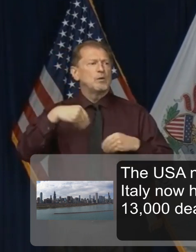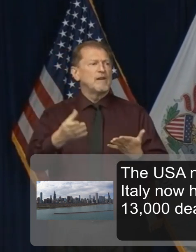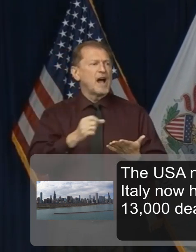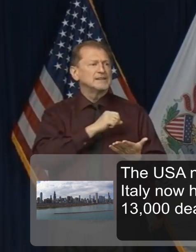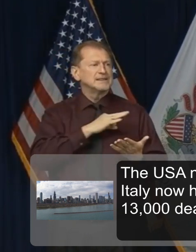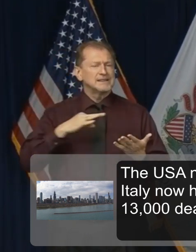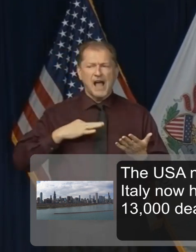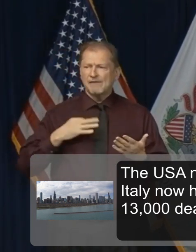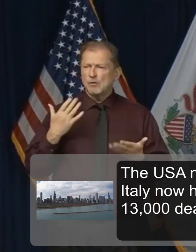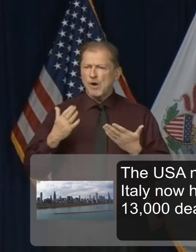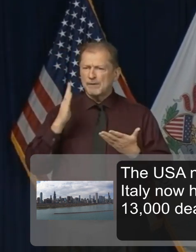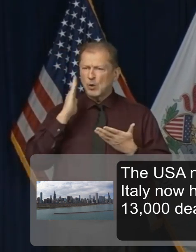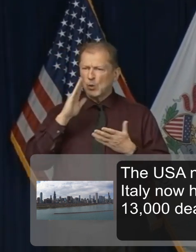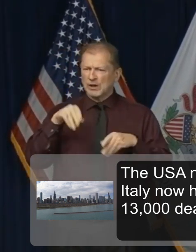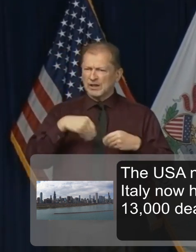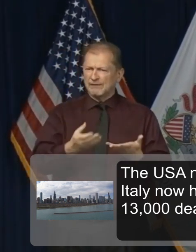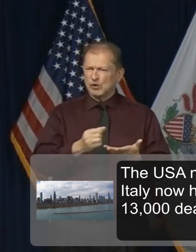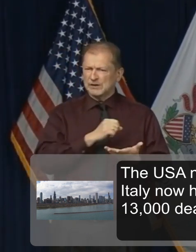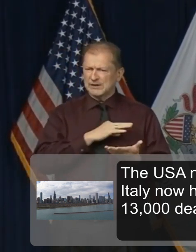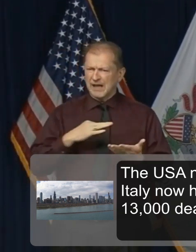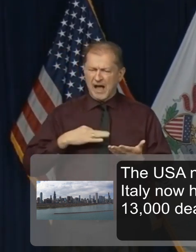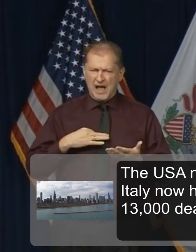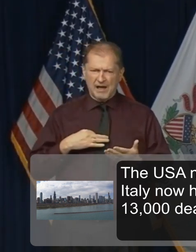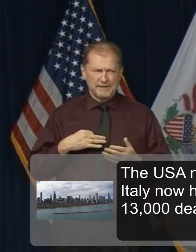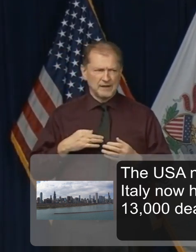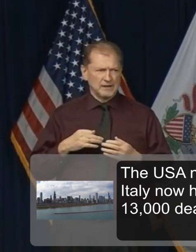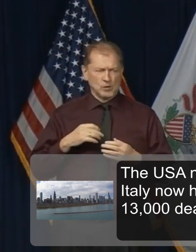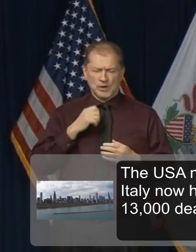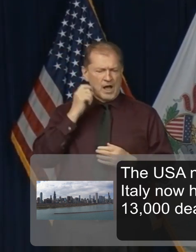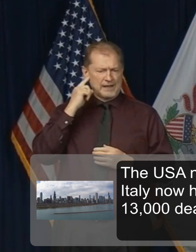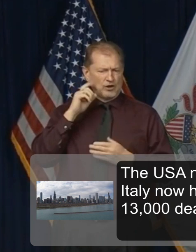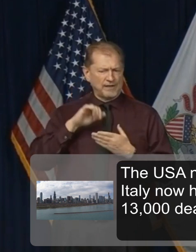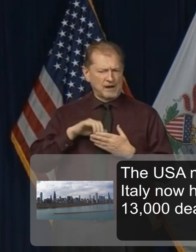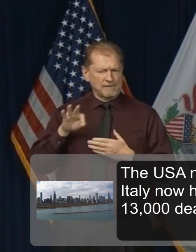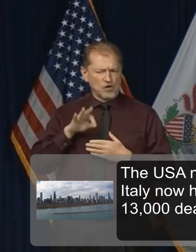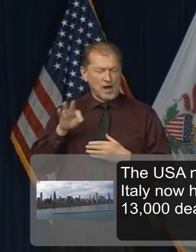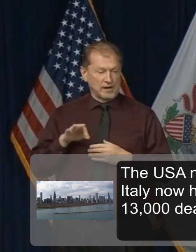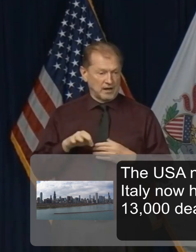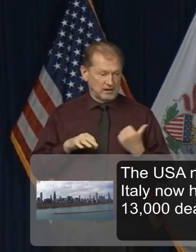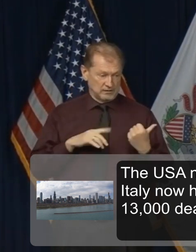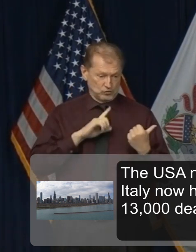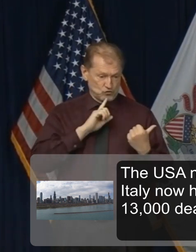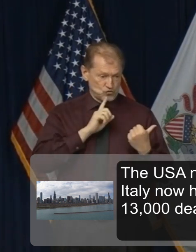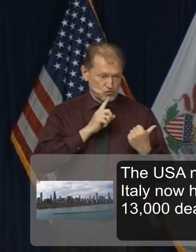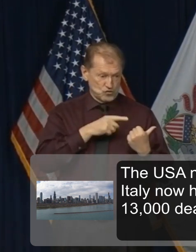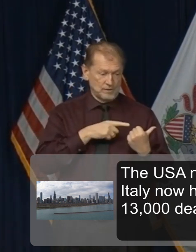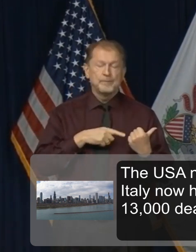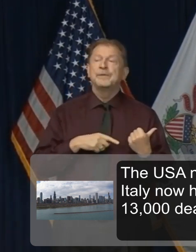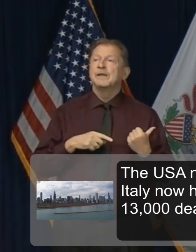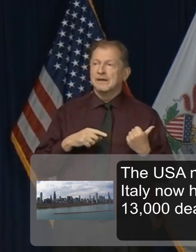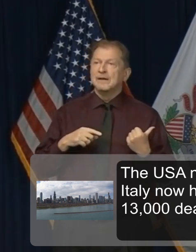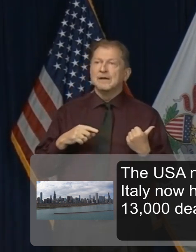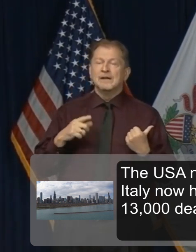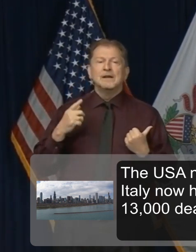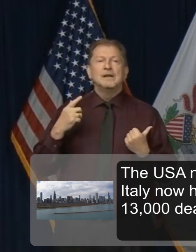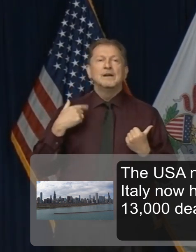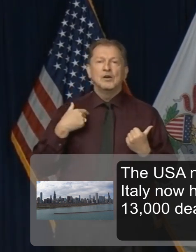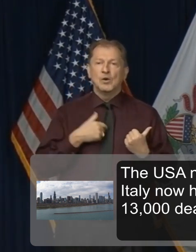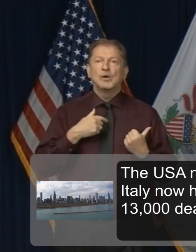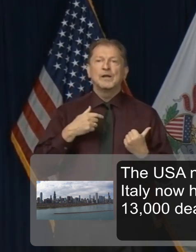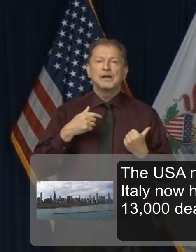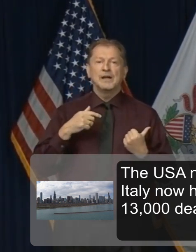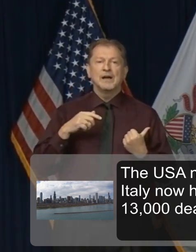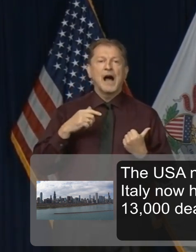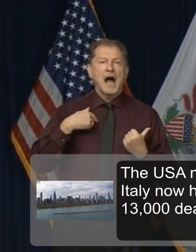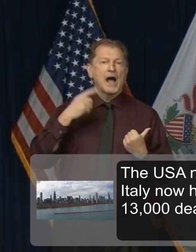will end up staffing it. That's not something we heard on Friday. Is that, in fact, the case? We did hear this afternoon, I